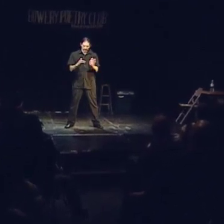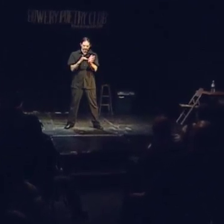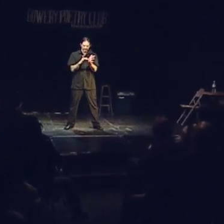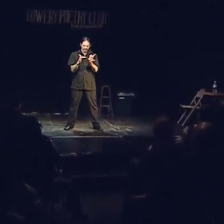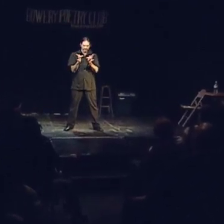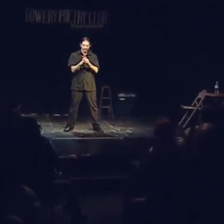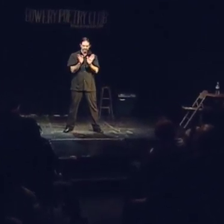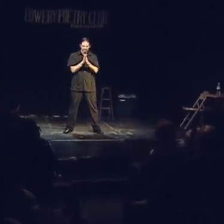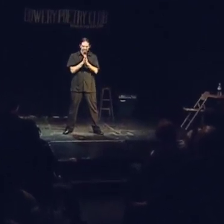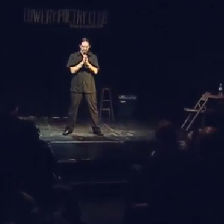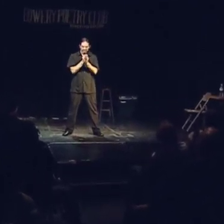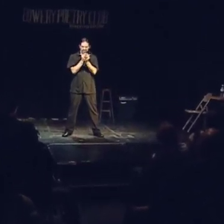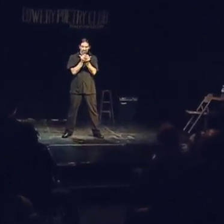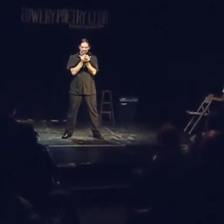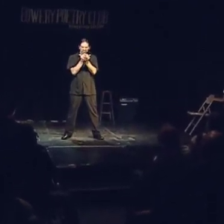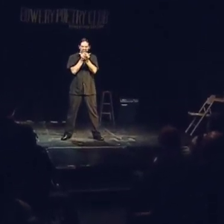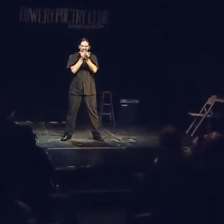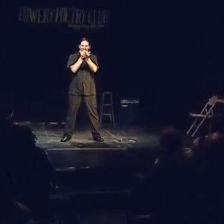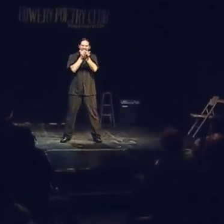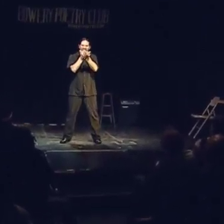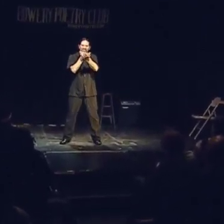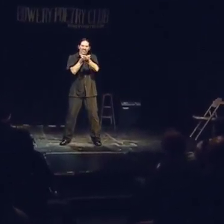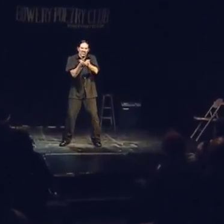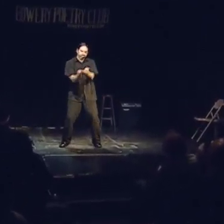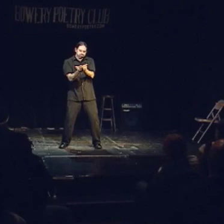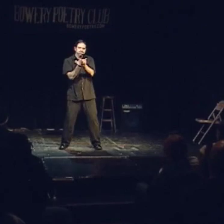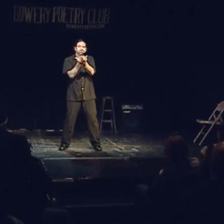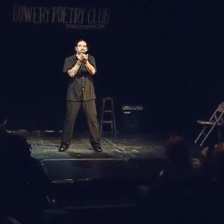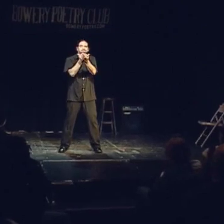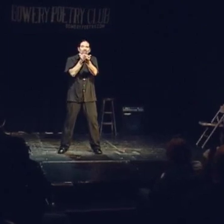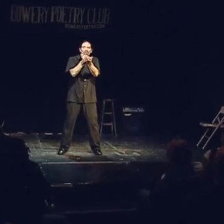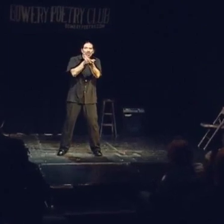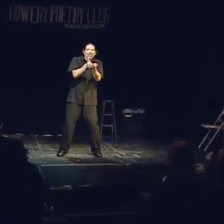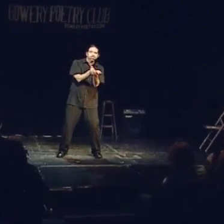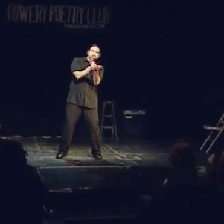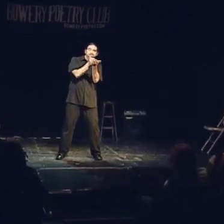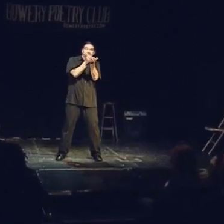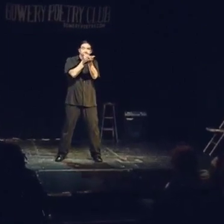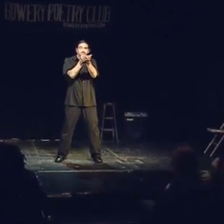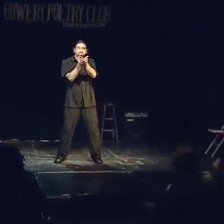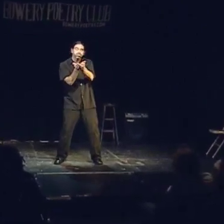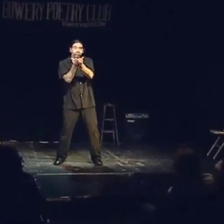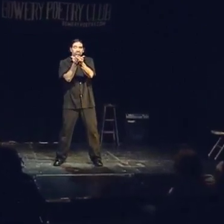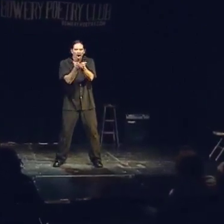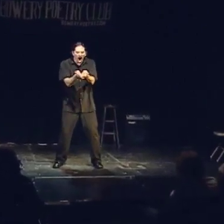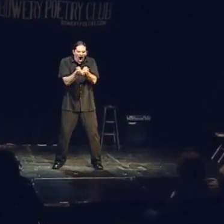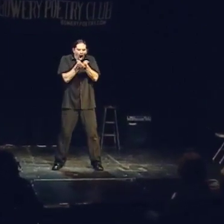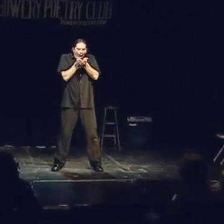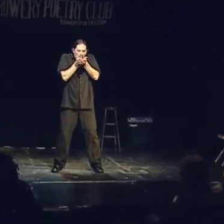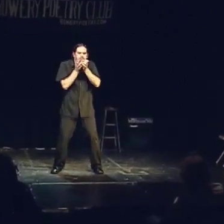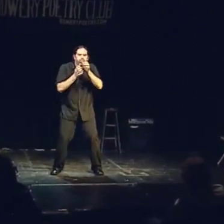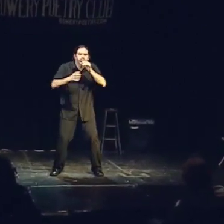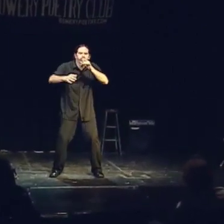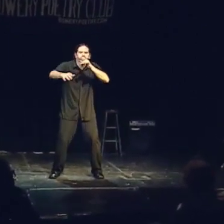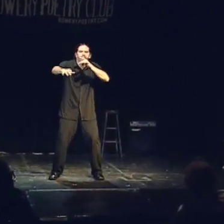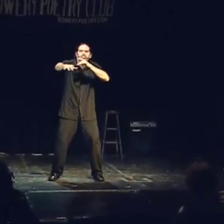It's a Bible. It's a boat blowing dust